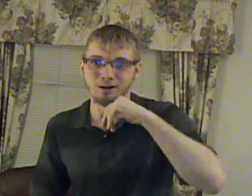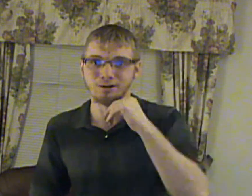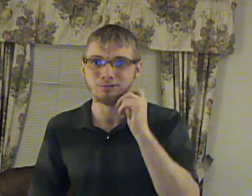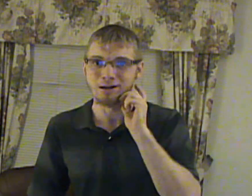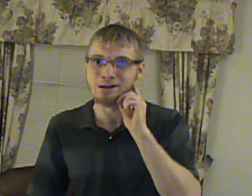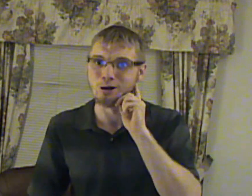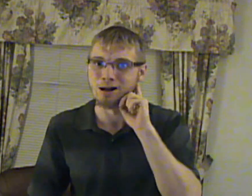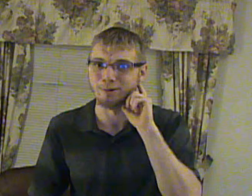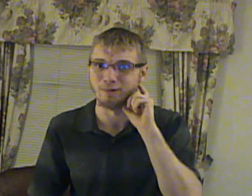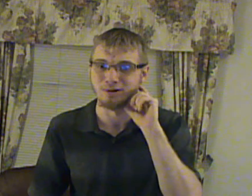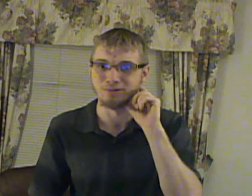But, here's my one.